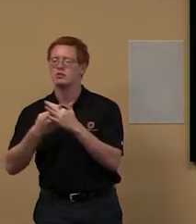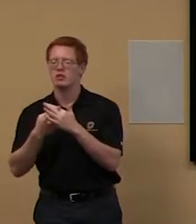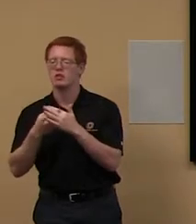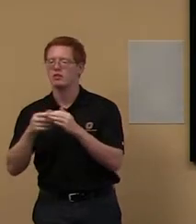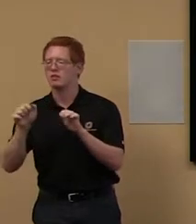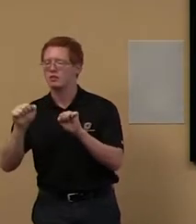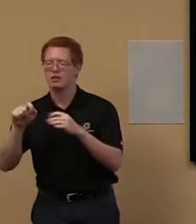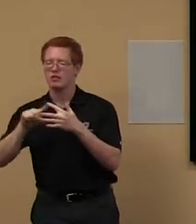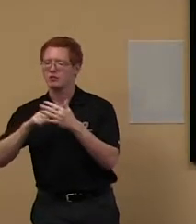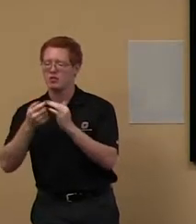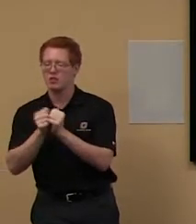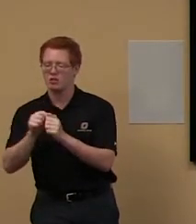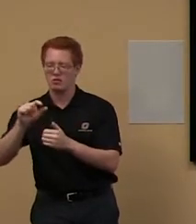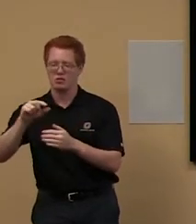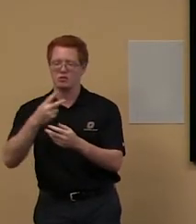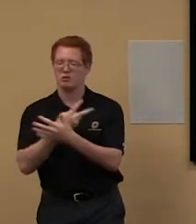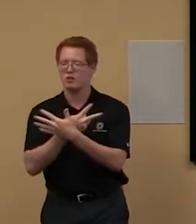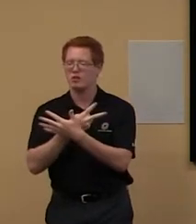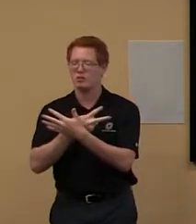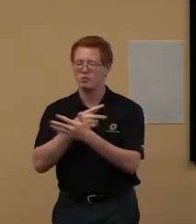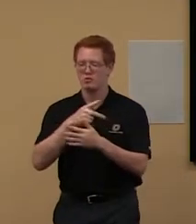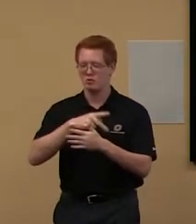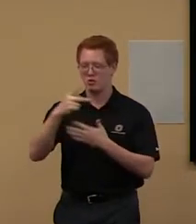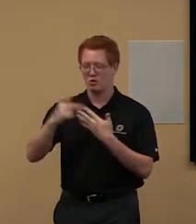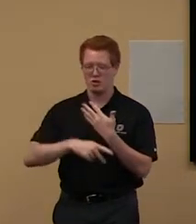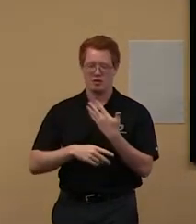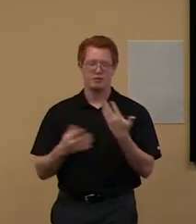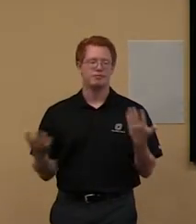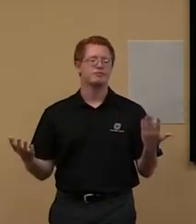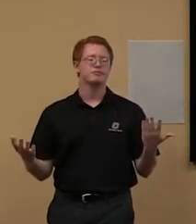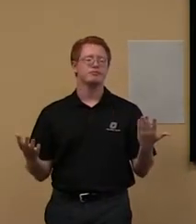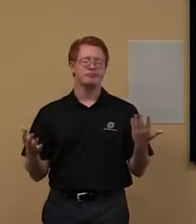and kind of get going on a really good foot.